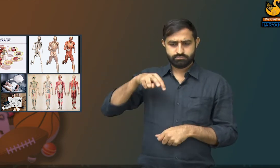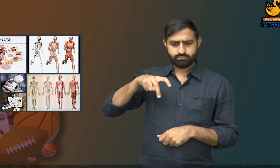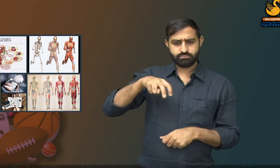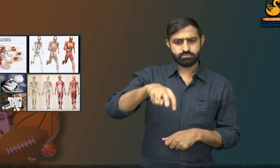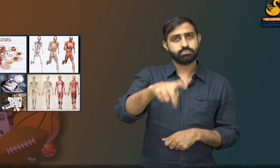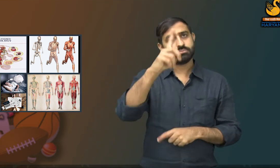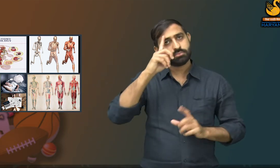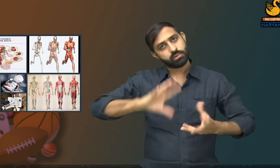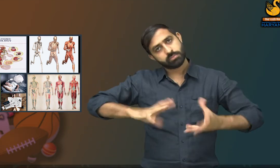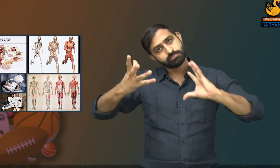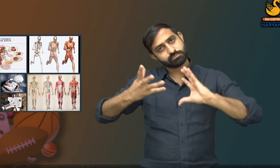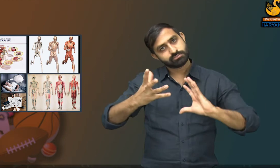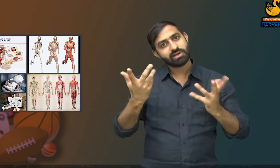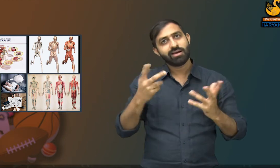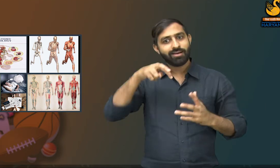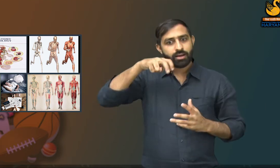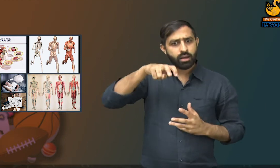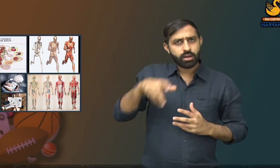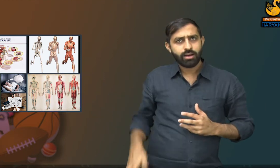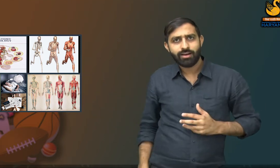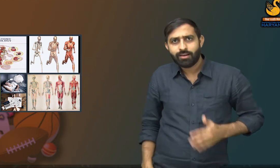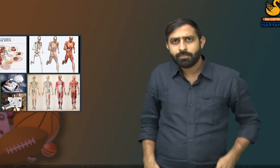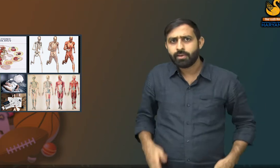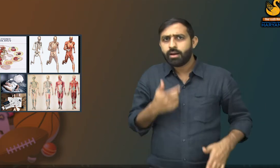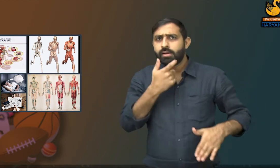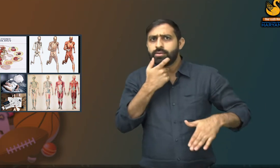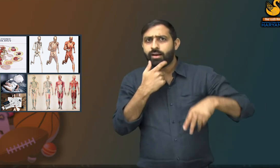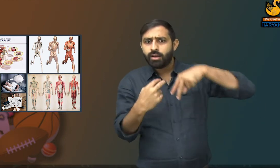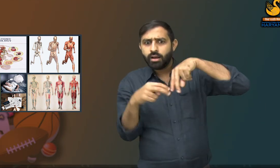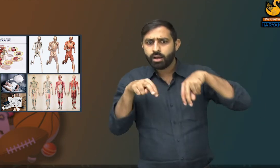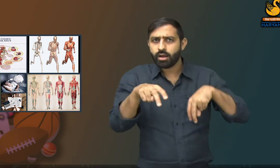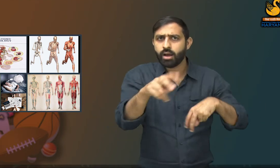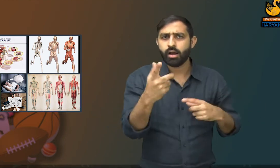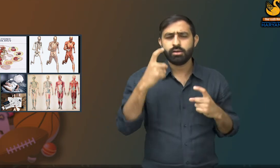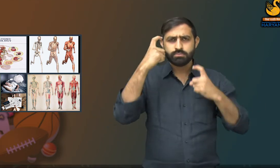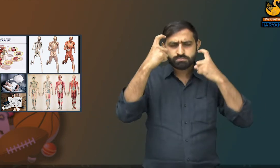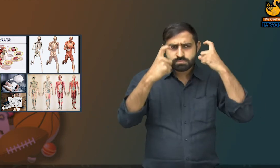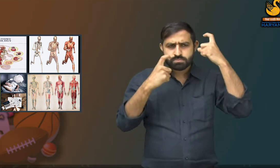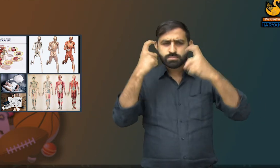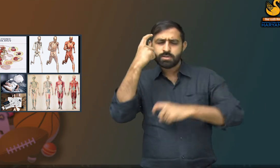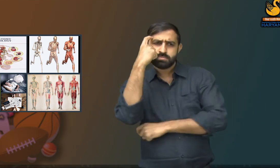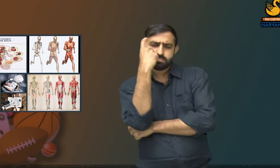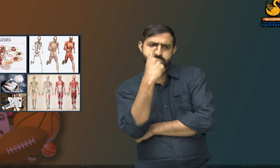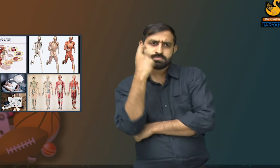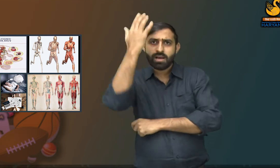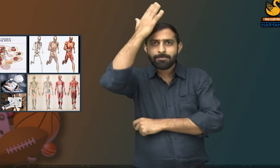Our body does not function automatically. The nervous system helps in controlling and coordinating